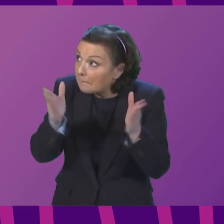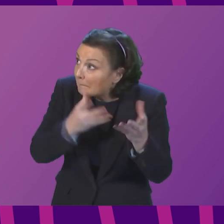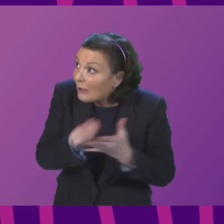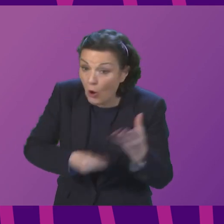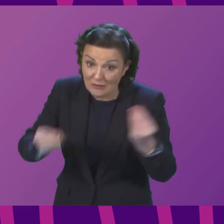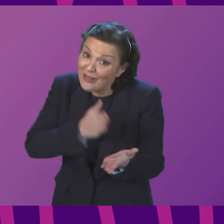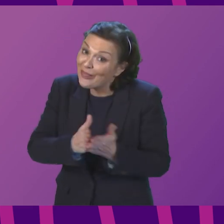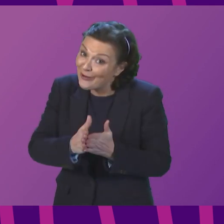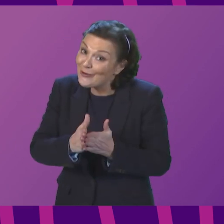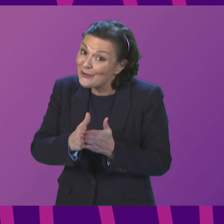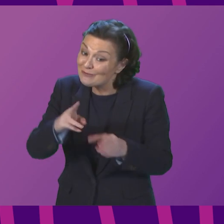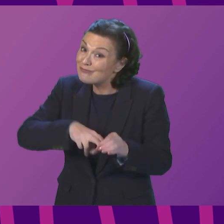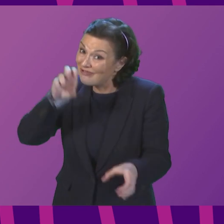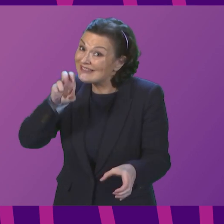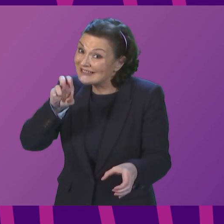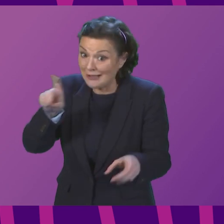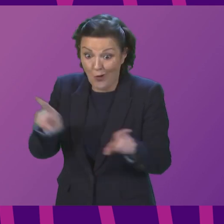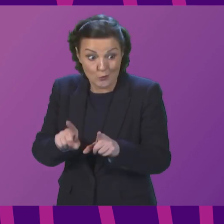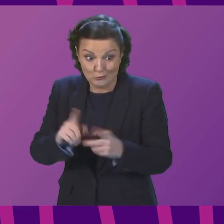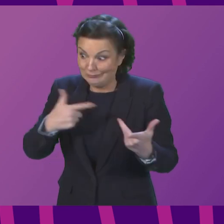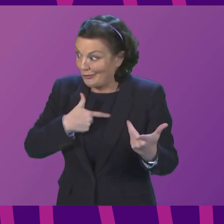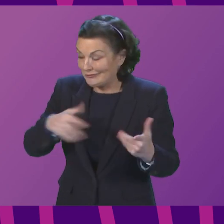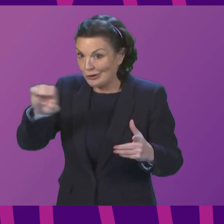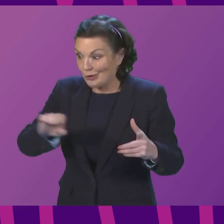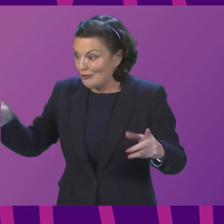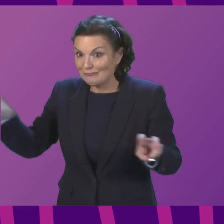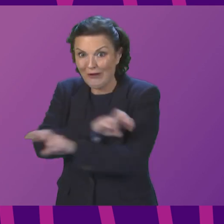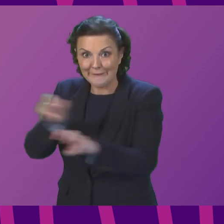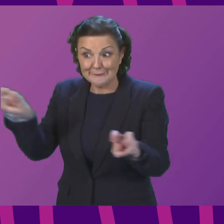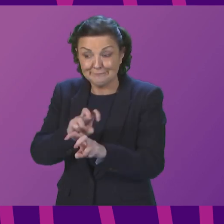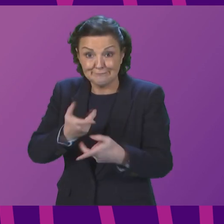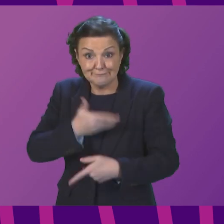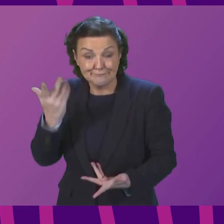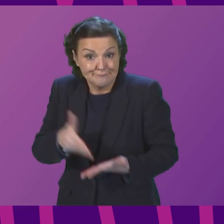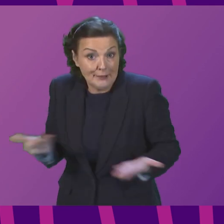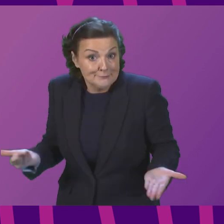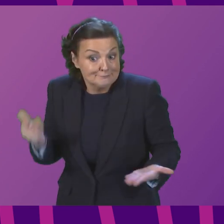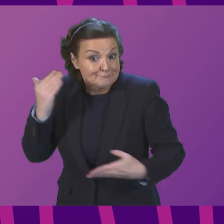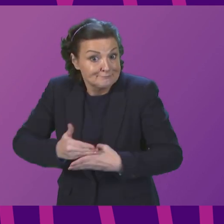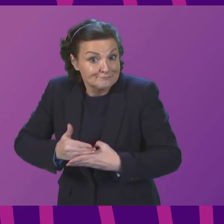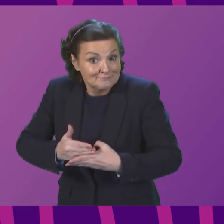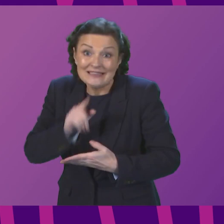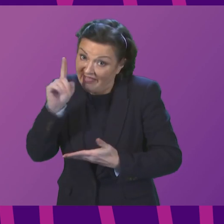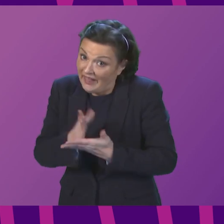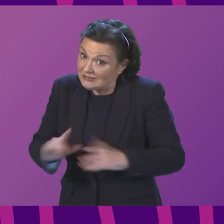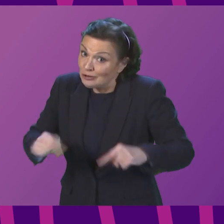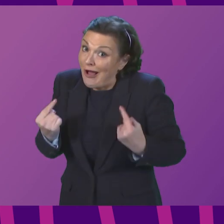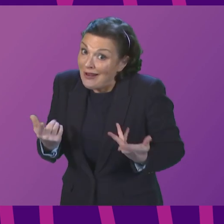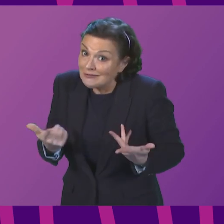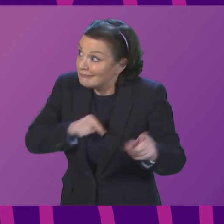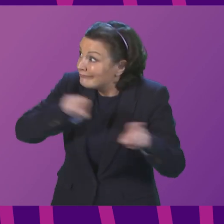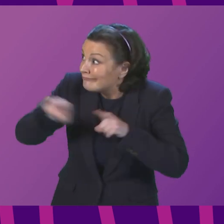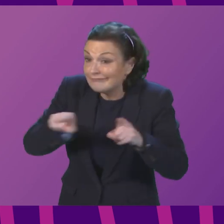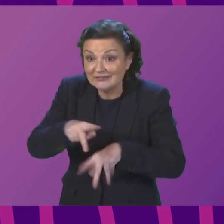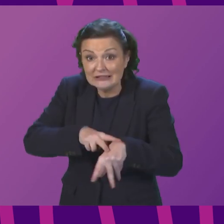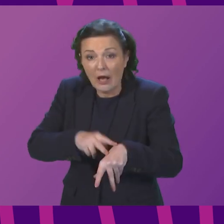Brexit impact and the ending of free movement, and that is a significant challenge. But we will continue to make the investments that